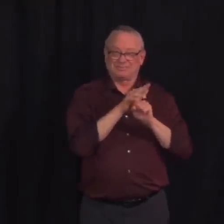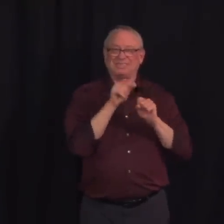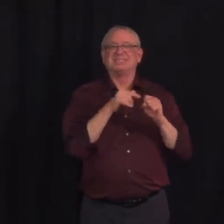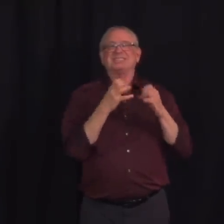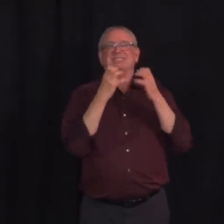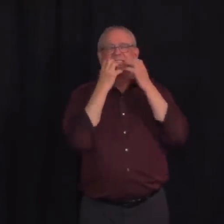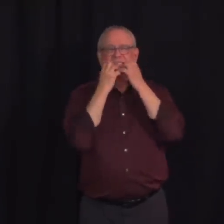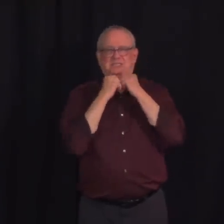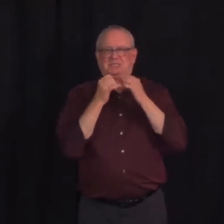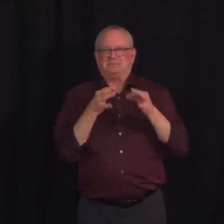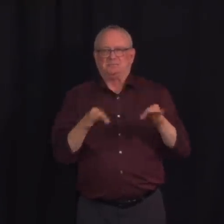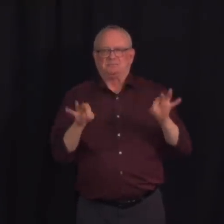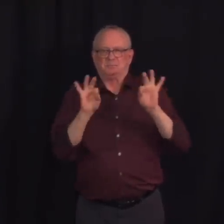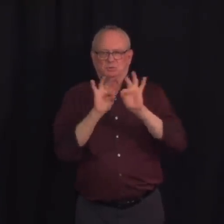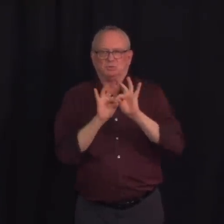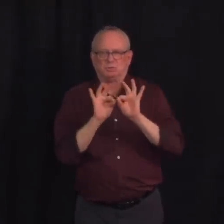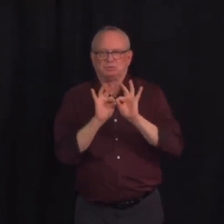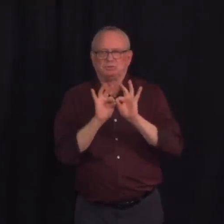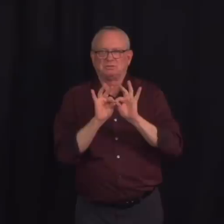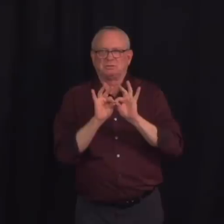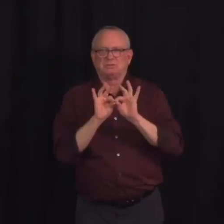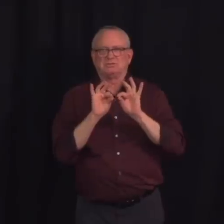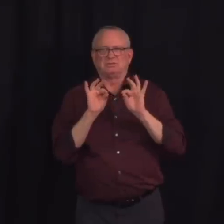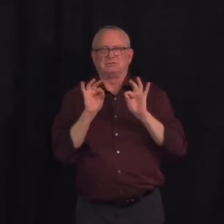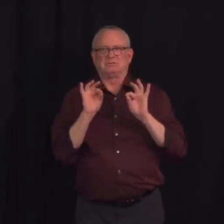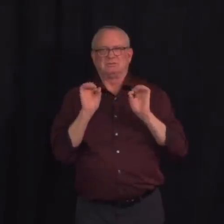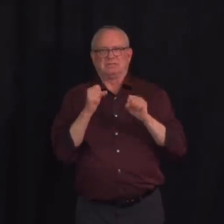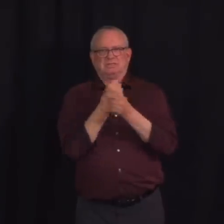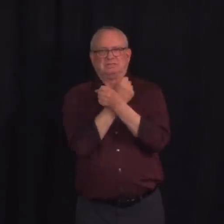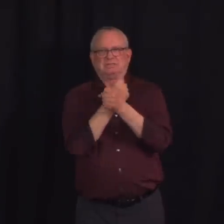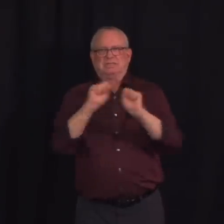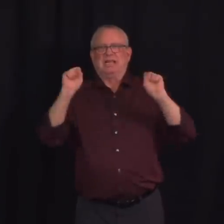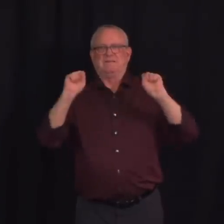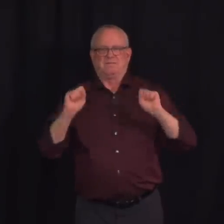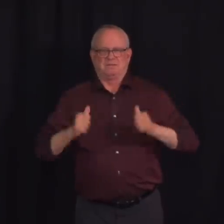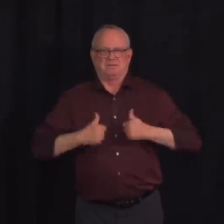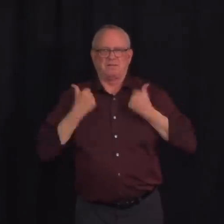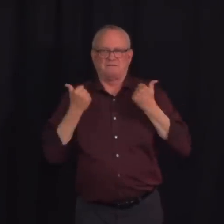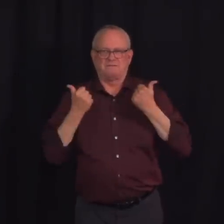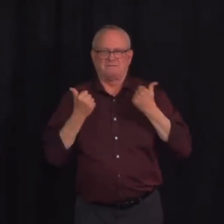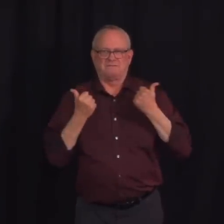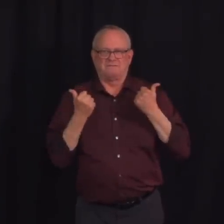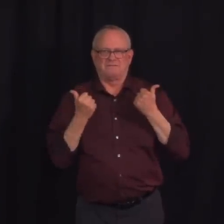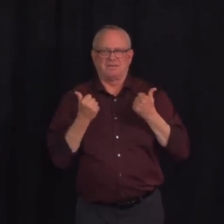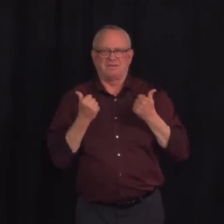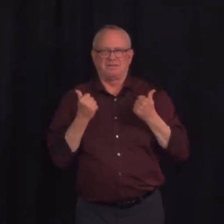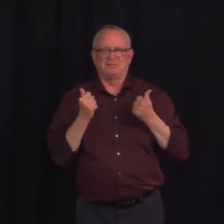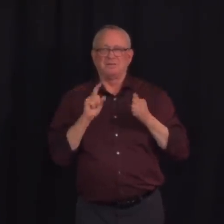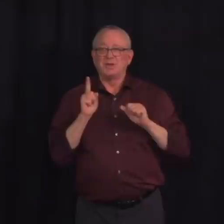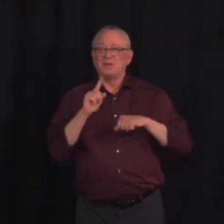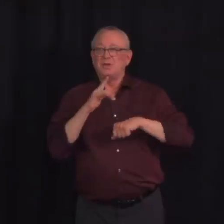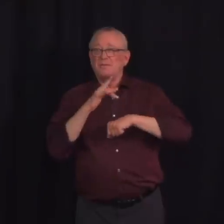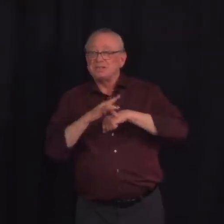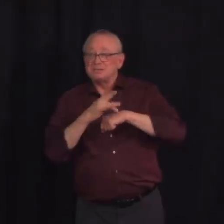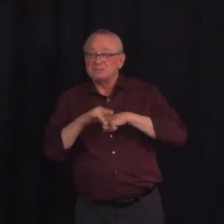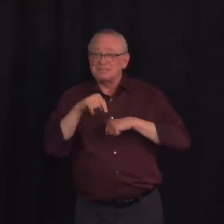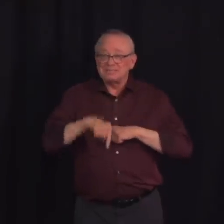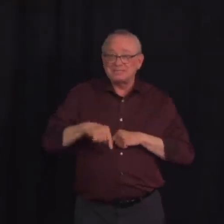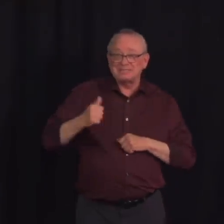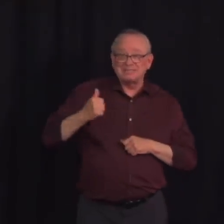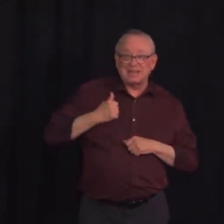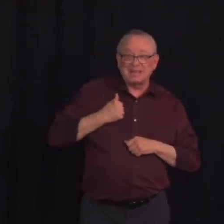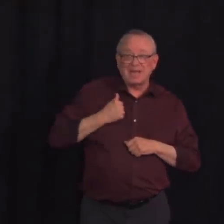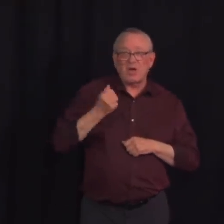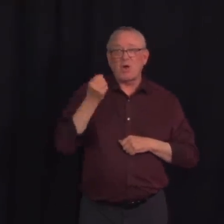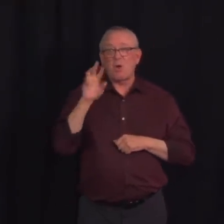Health Agency of Canada uses in terms of determining the availability within or outside of the country as they apply those tests.